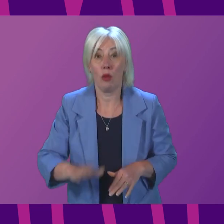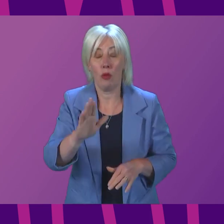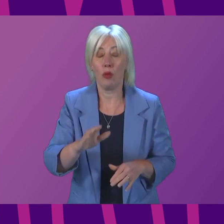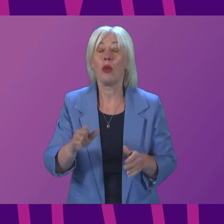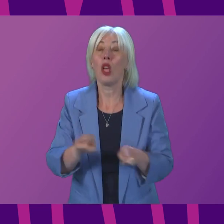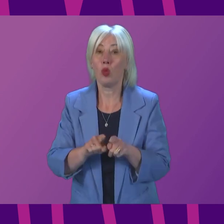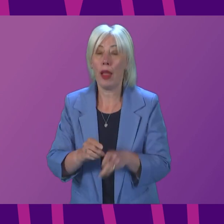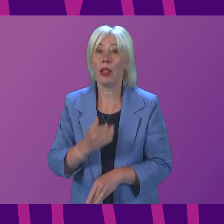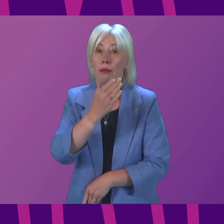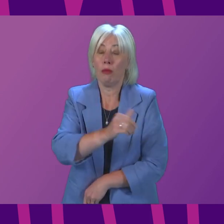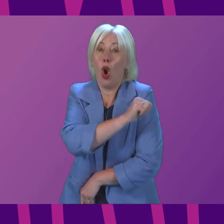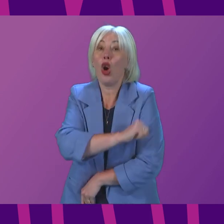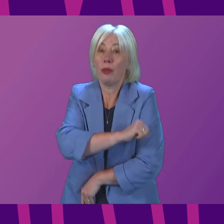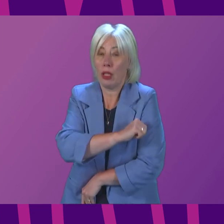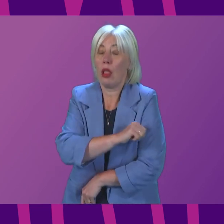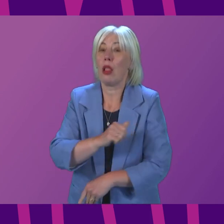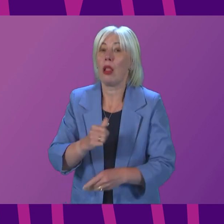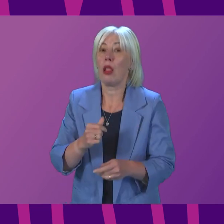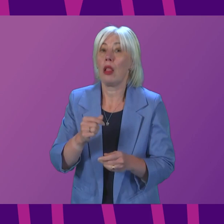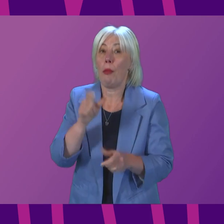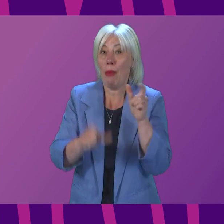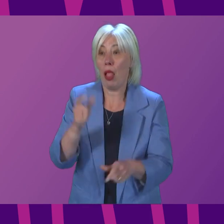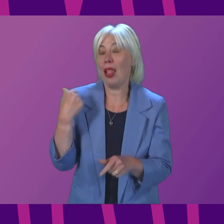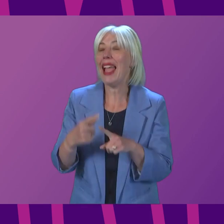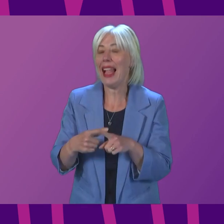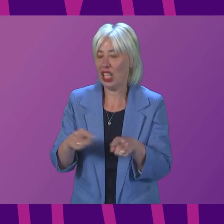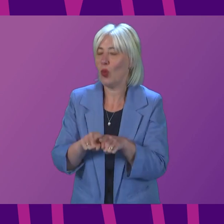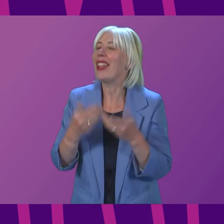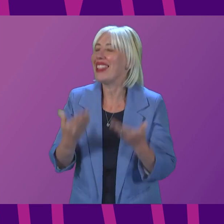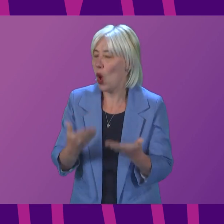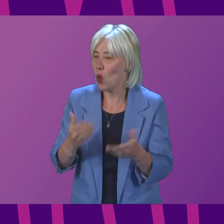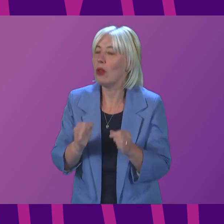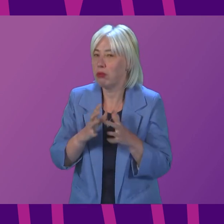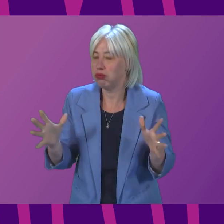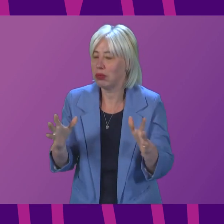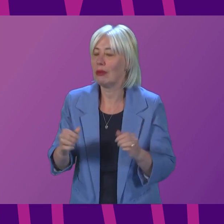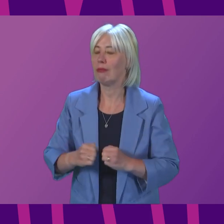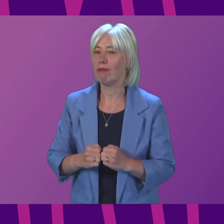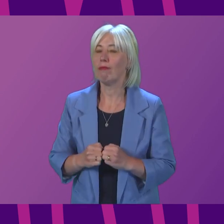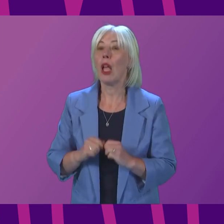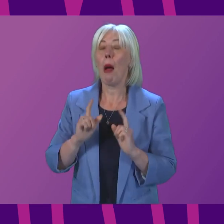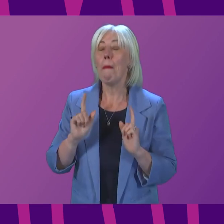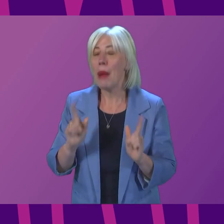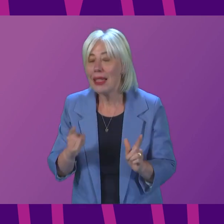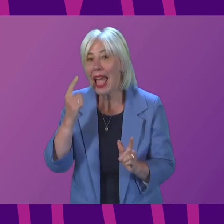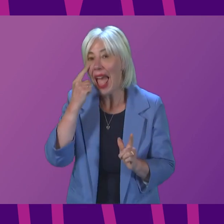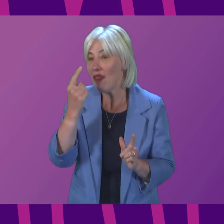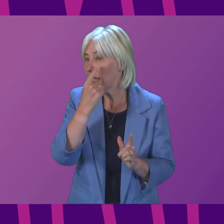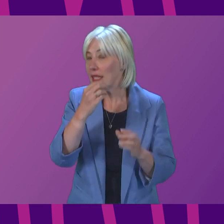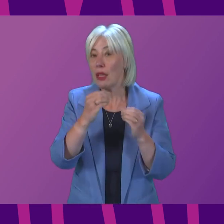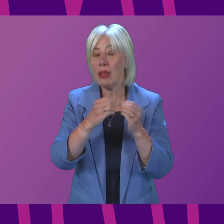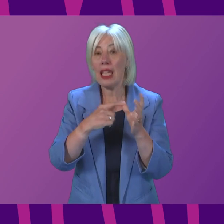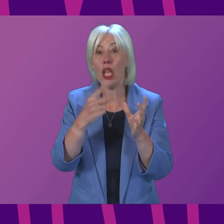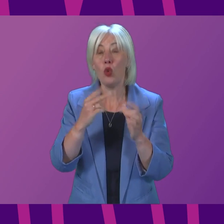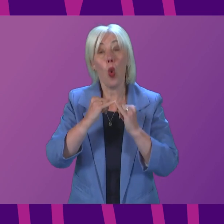hospital admissions are now rising sharply again in England too. Encouragingly, there is no evidence that BA.2